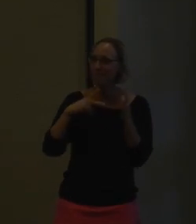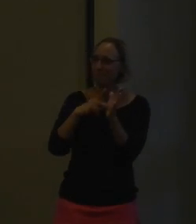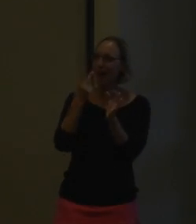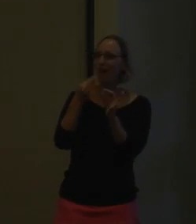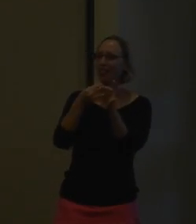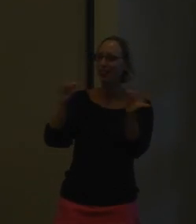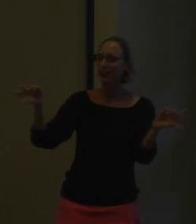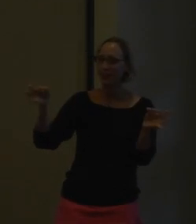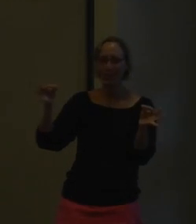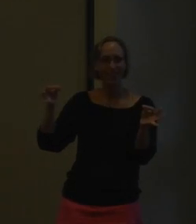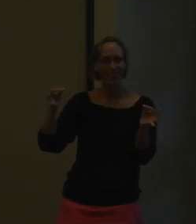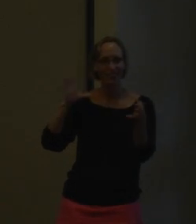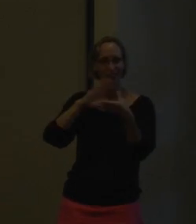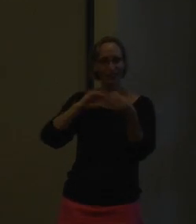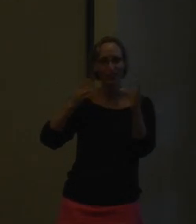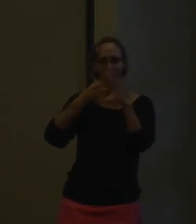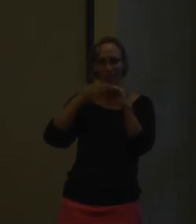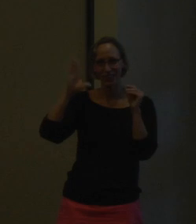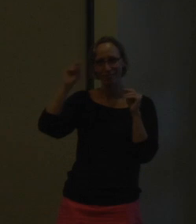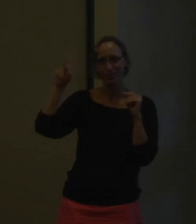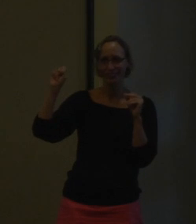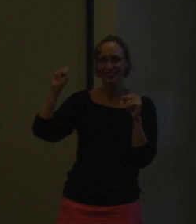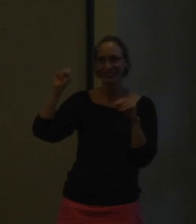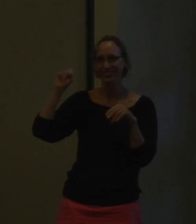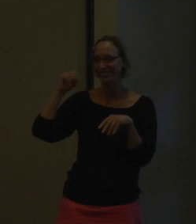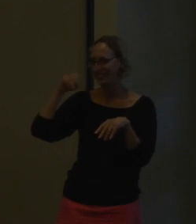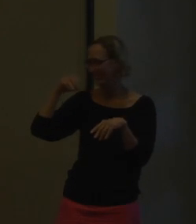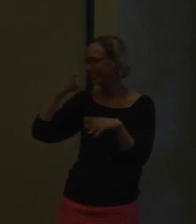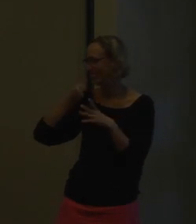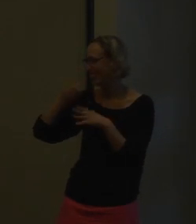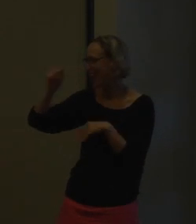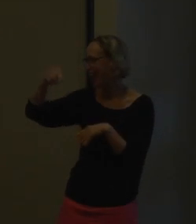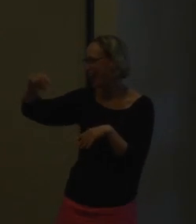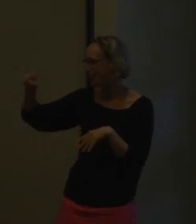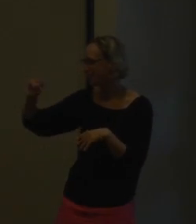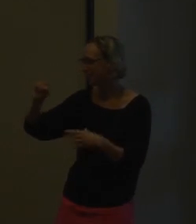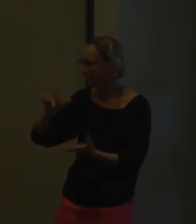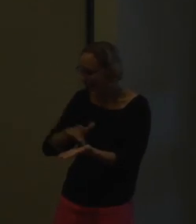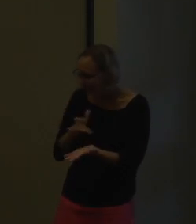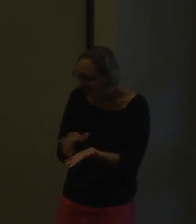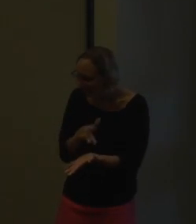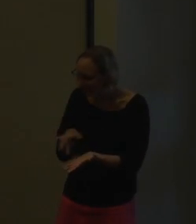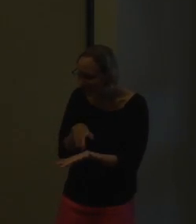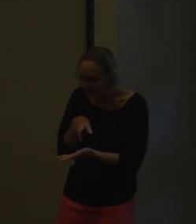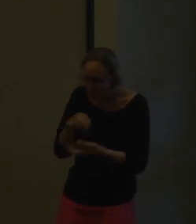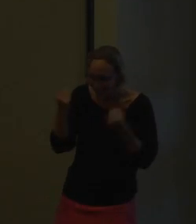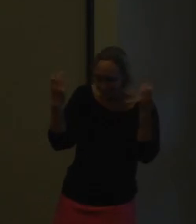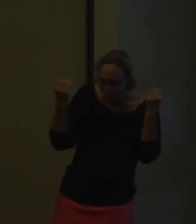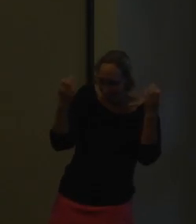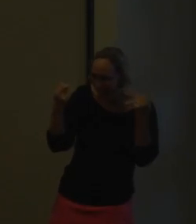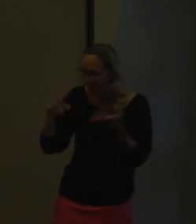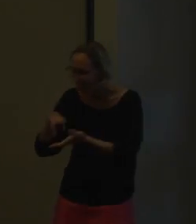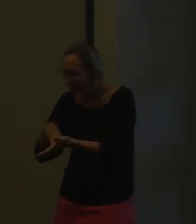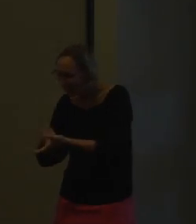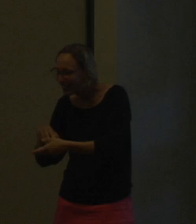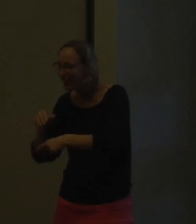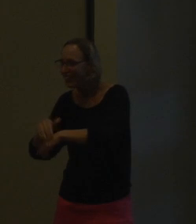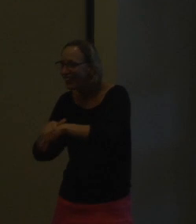able to use in their home. There's a bilingual story books that we've came across. They have apps for that, that they can sign.